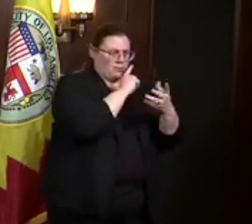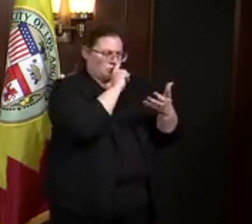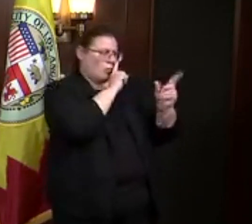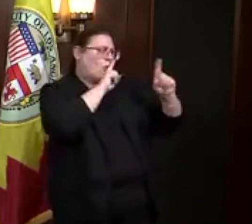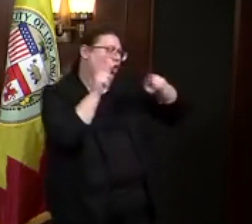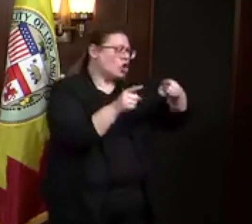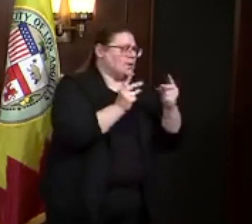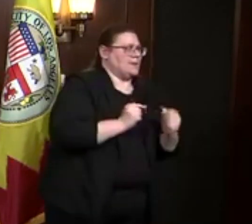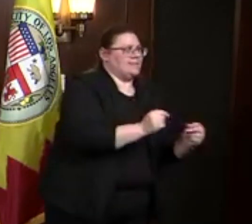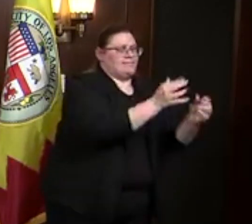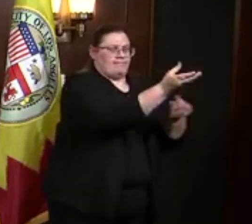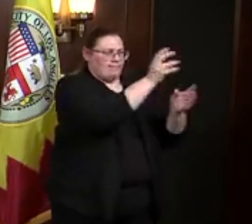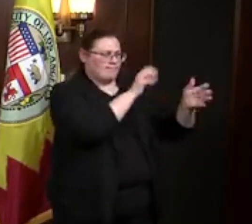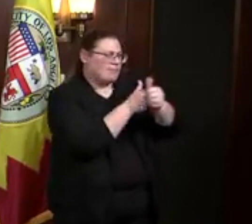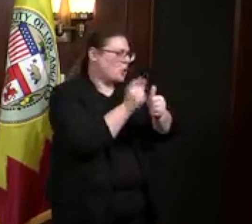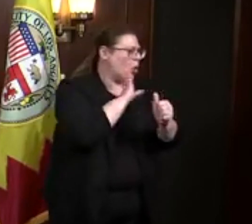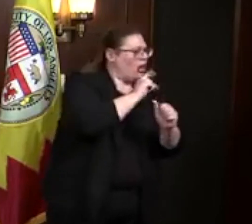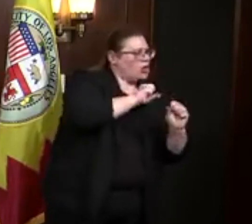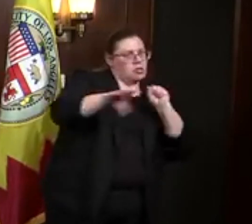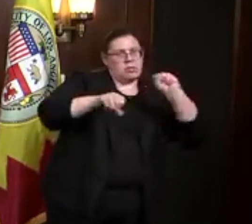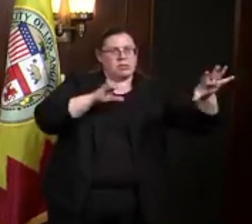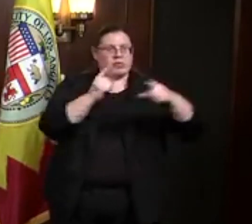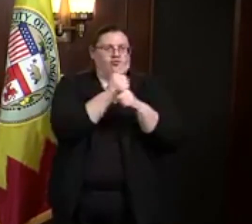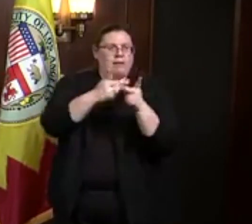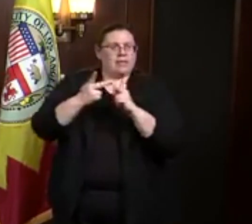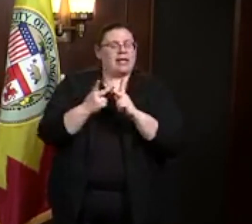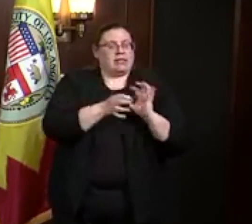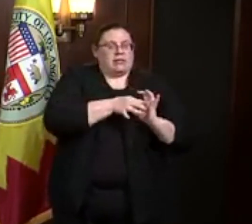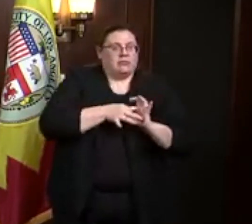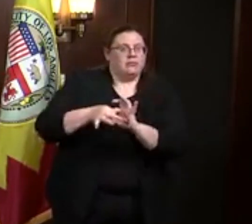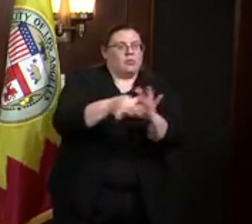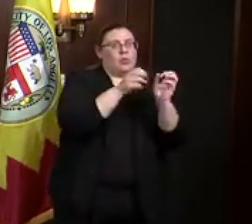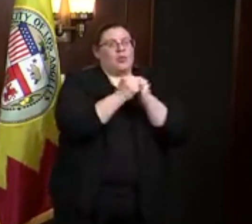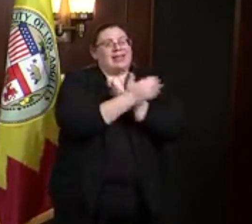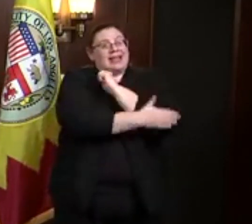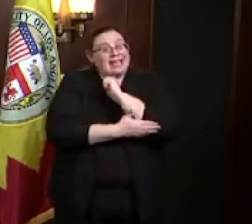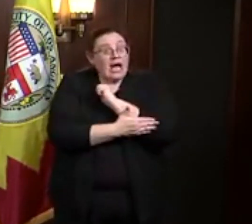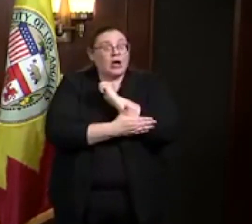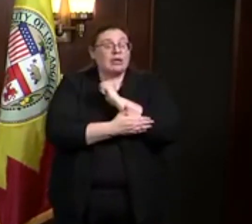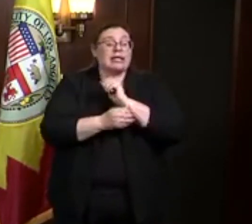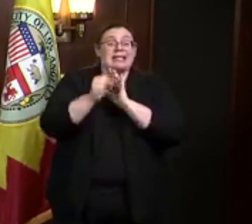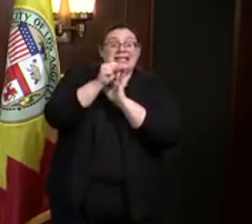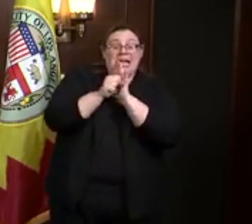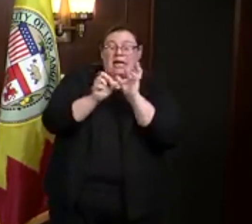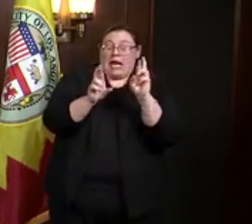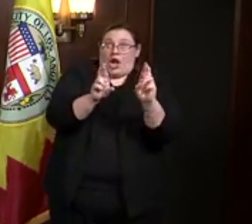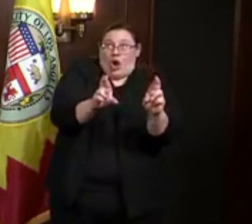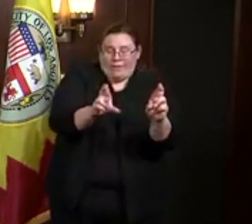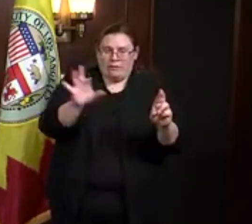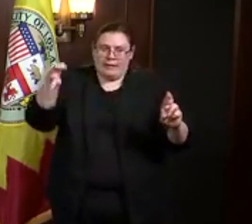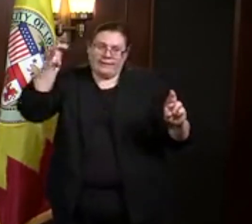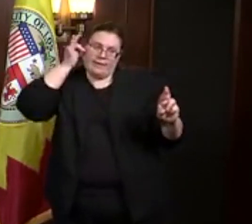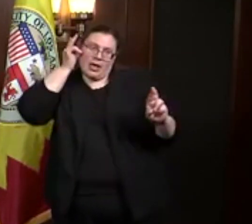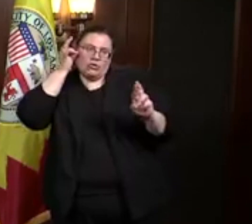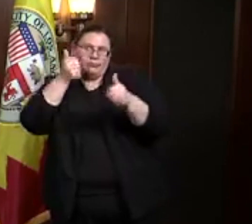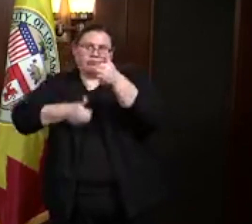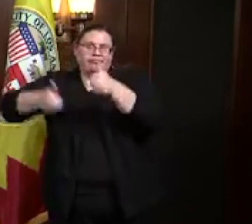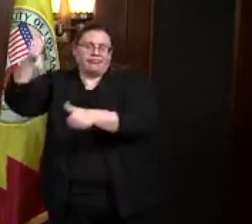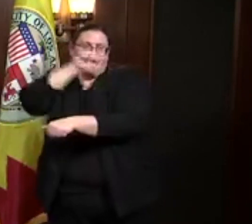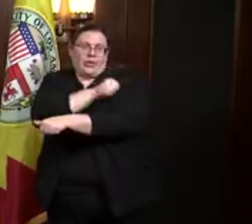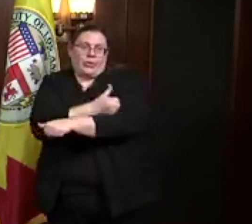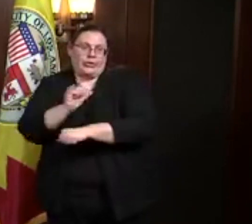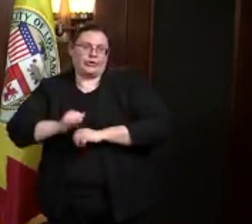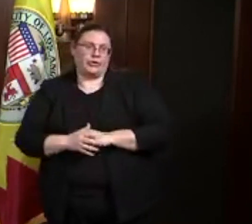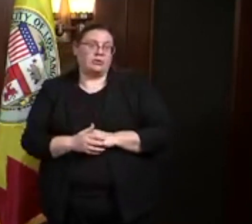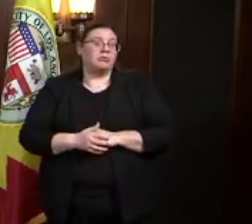deliver COVID-19 supplies and to stay coordinated with our county, state, and I hope as well, federal authorities. I